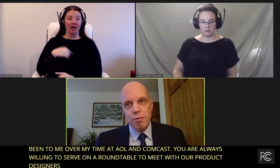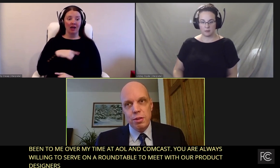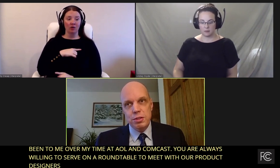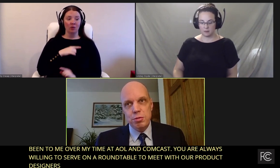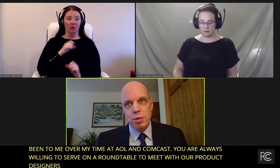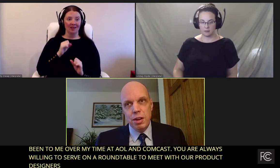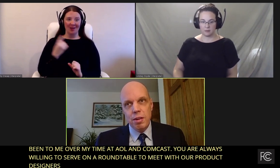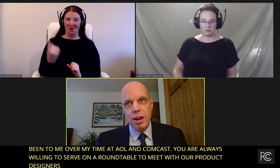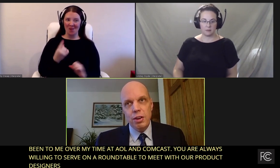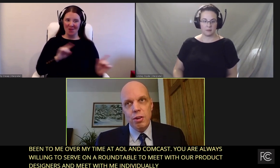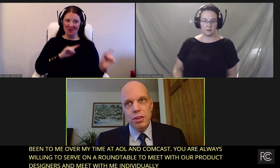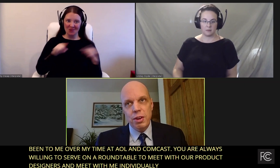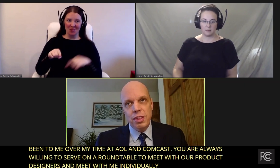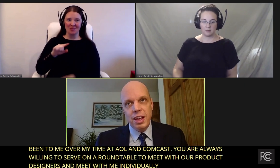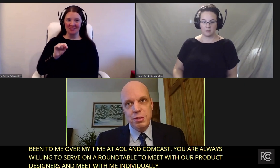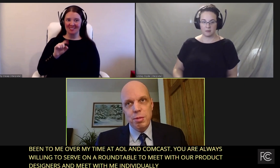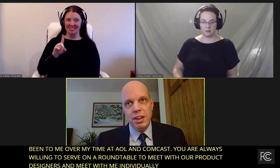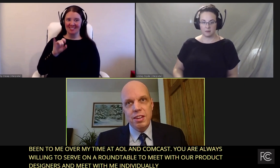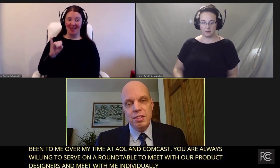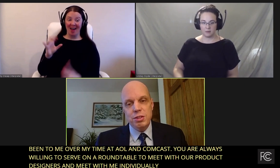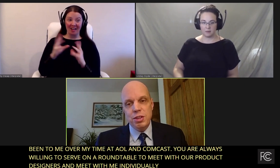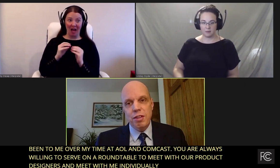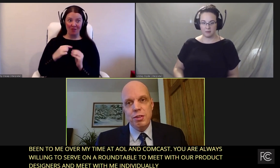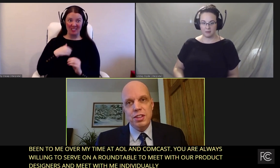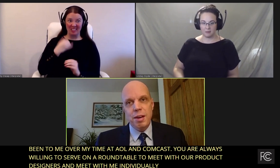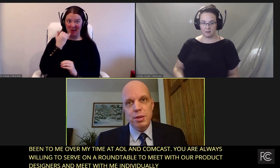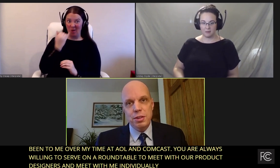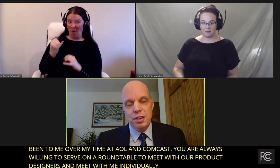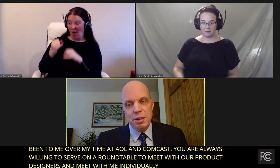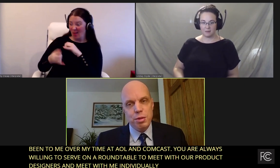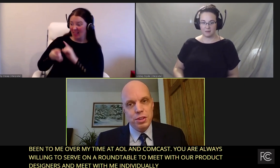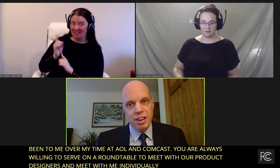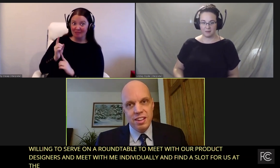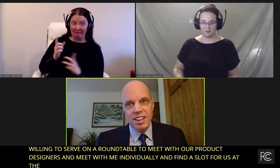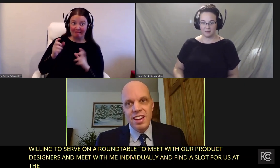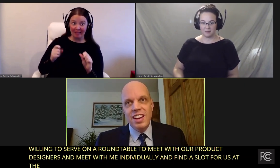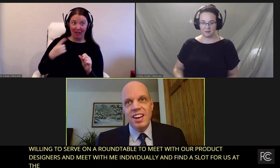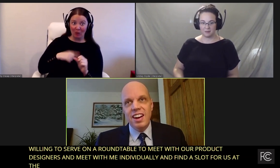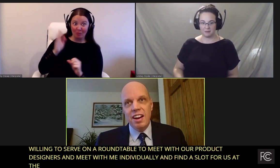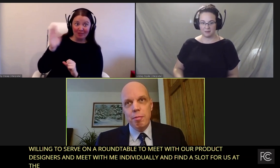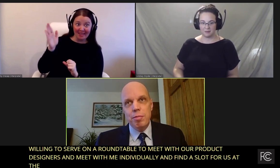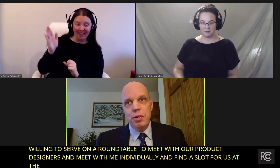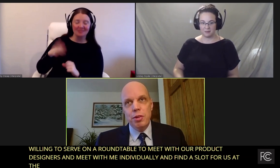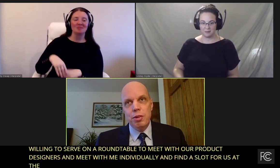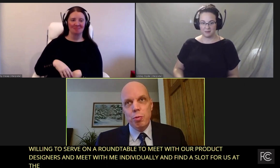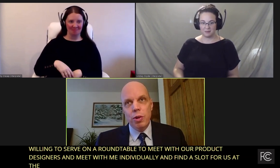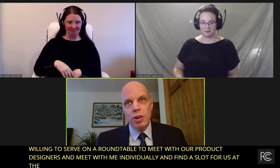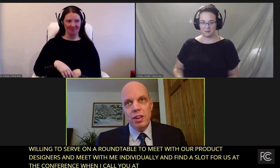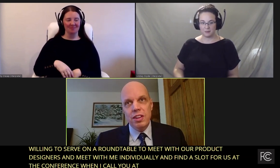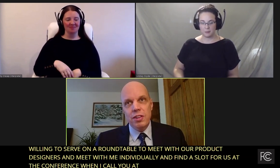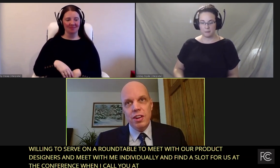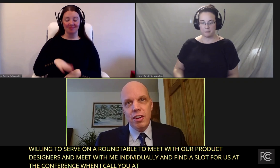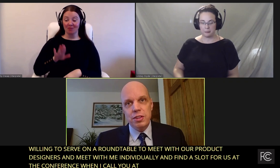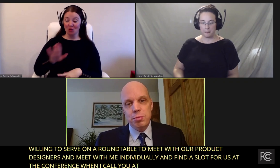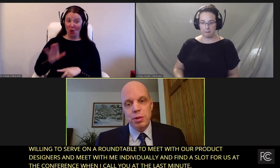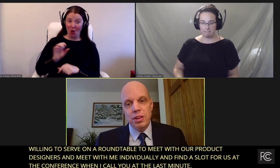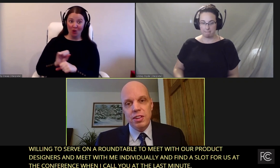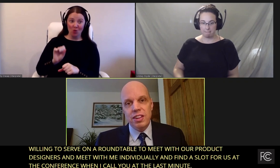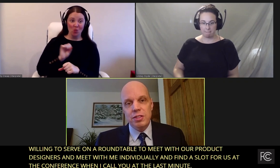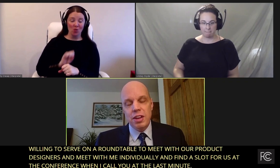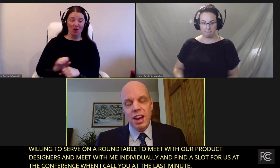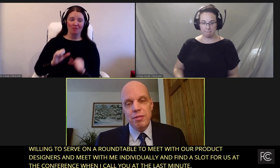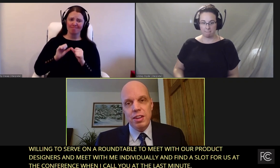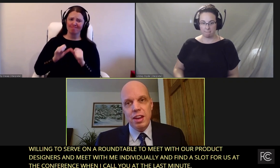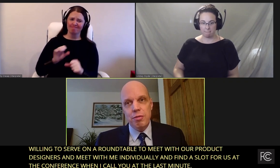TDI conference when I call you at the last minute, seeing if there's an opportunity to present. Your work, your tireless